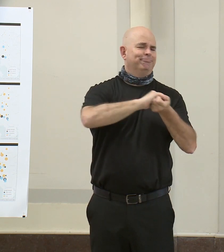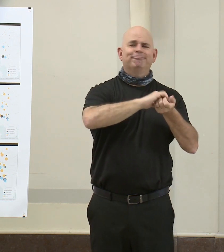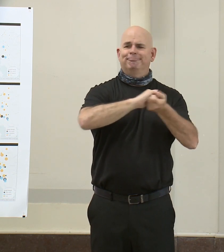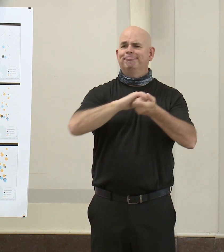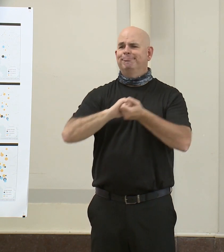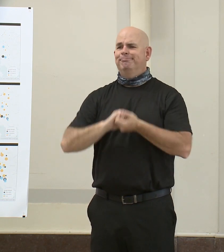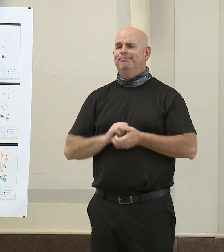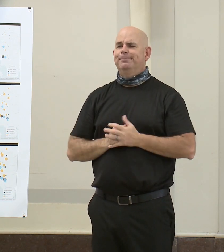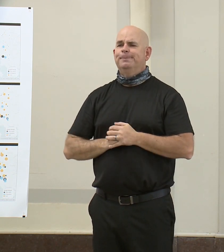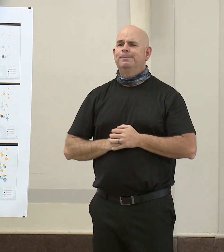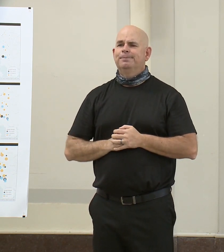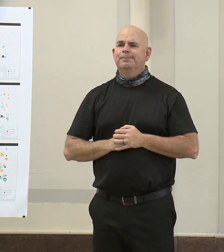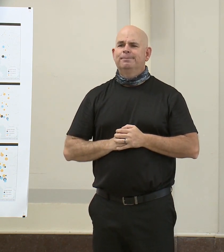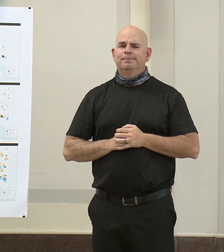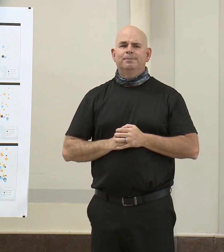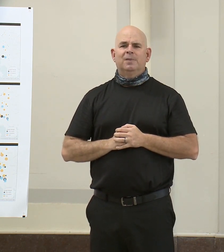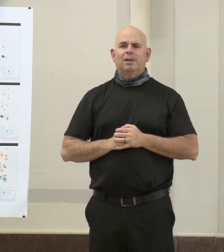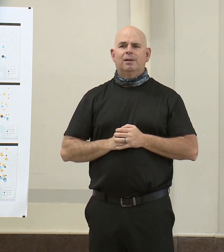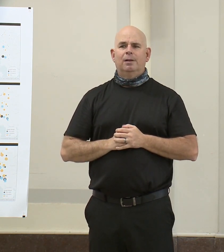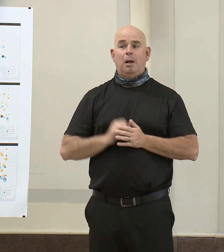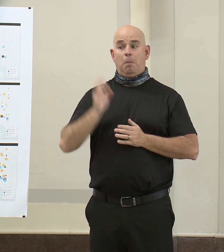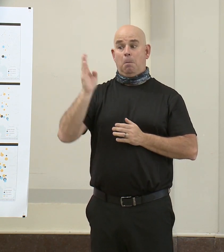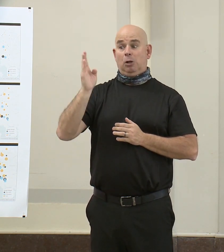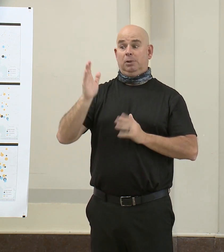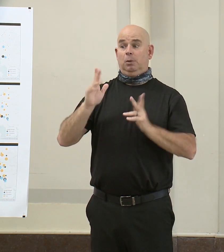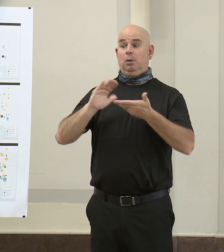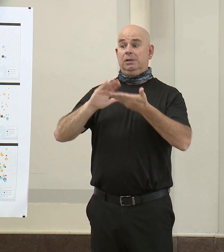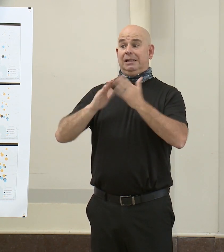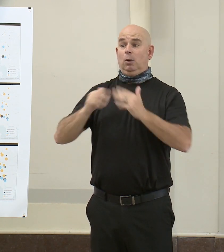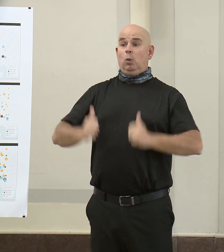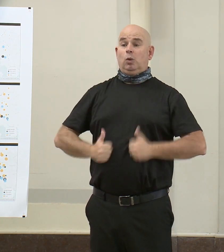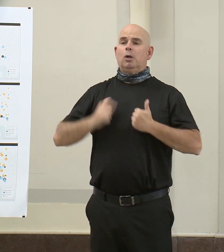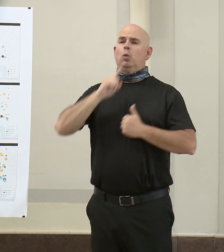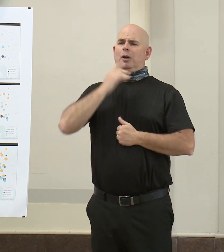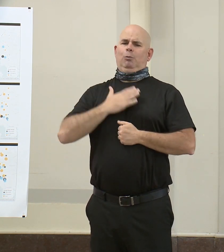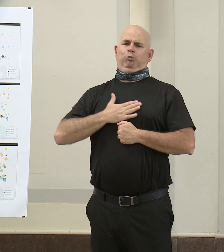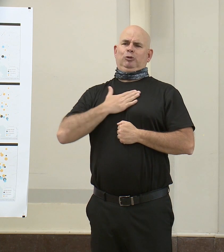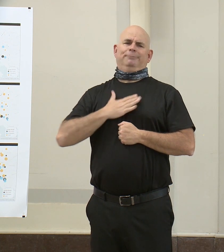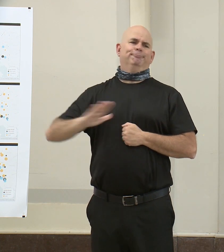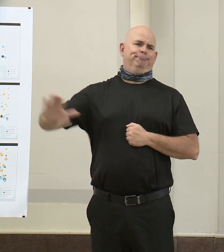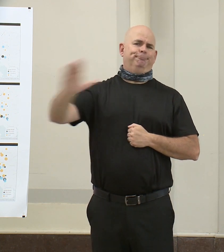residents at this time. We will take a few questions at this time.